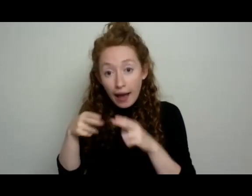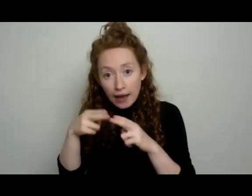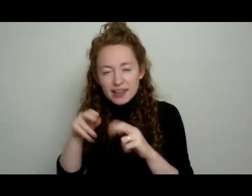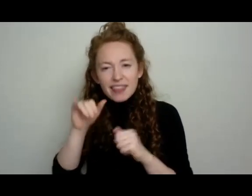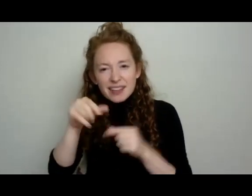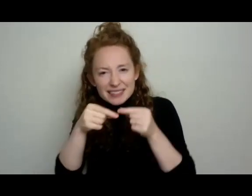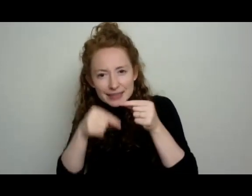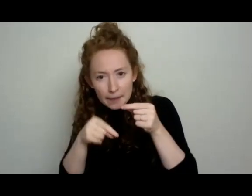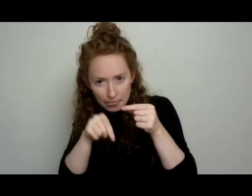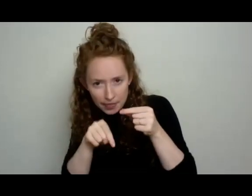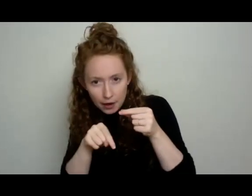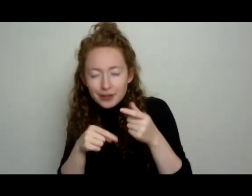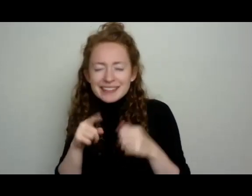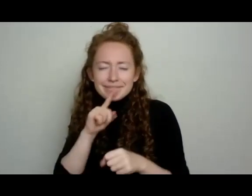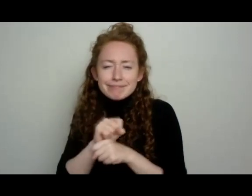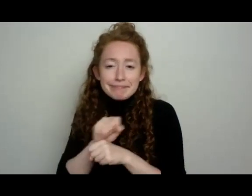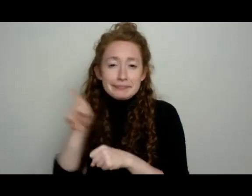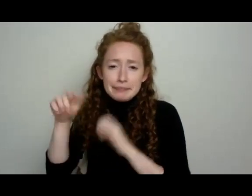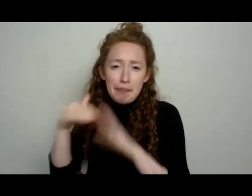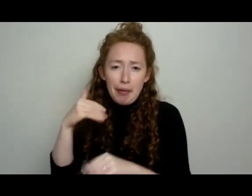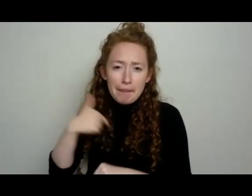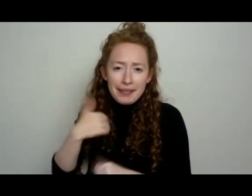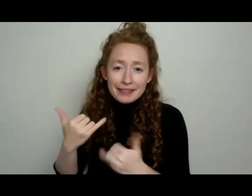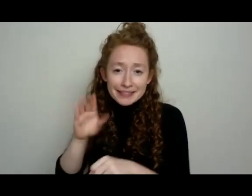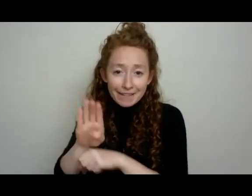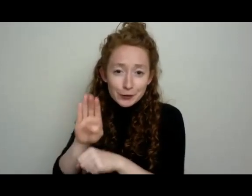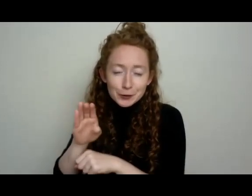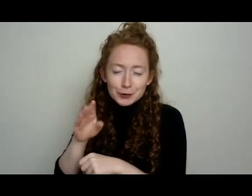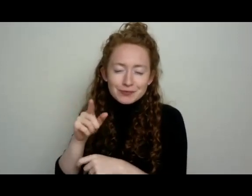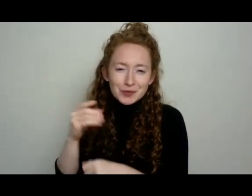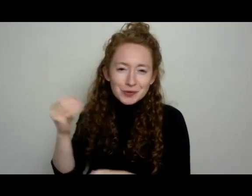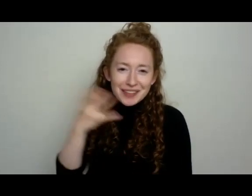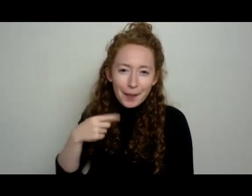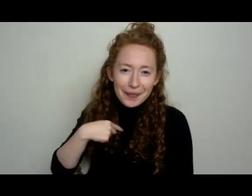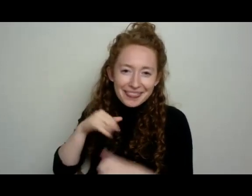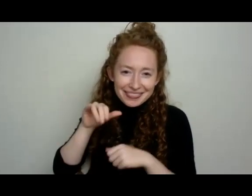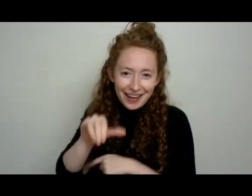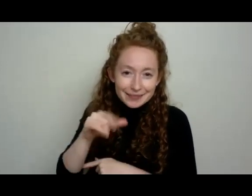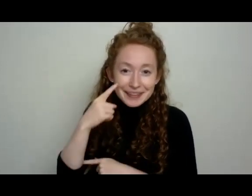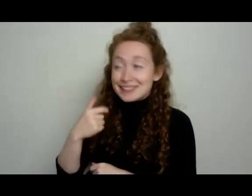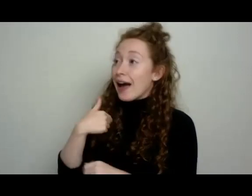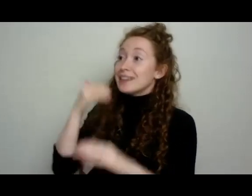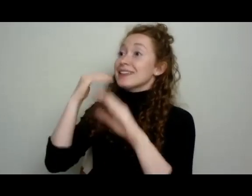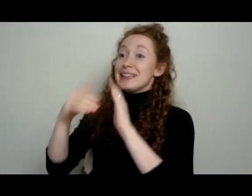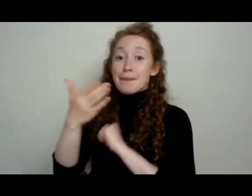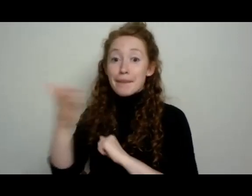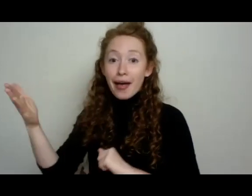if you had even asked me, he actually just emailed me this afternoon. He told me that after reading our email. I